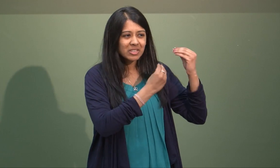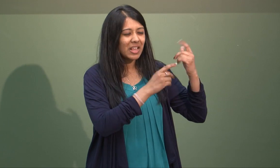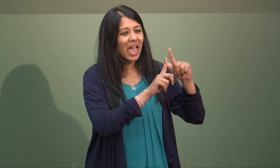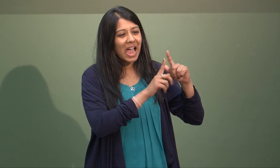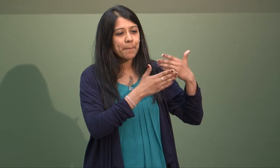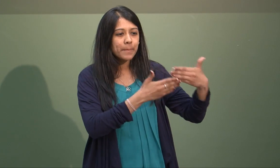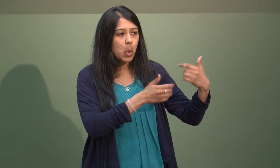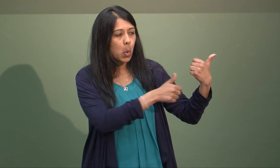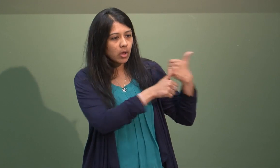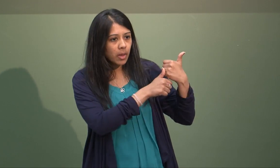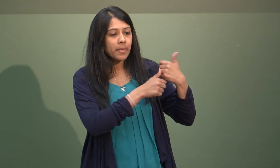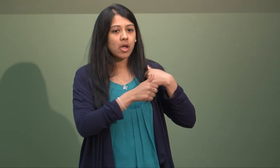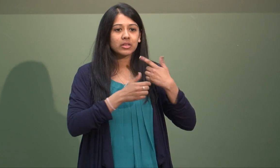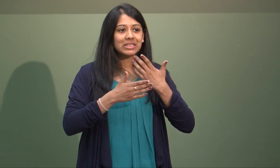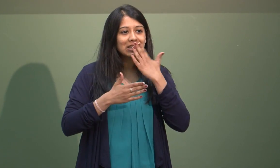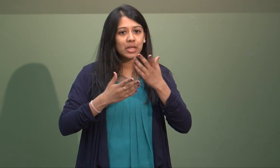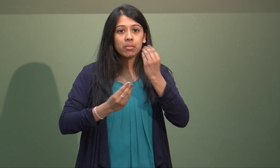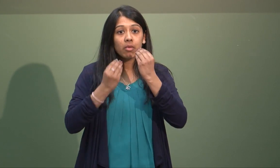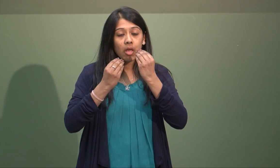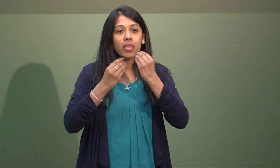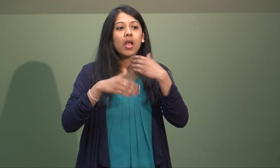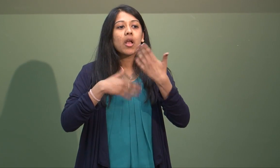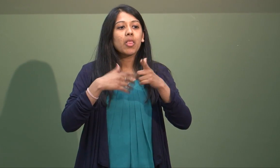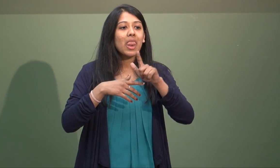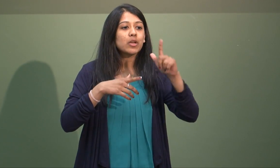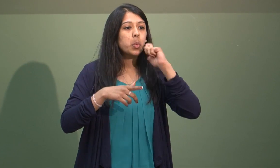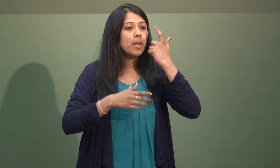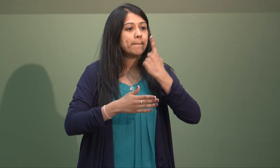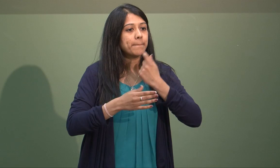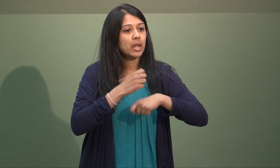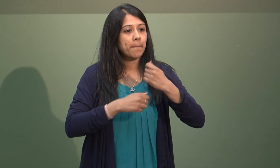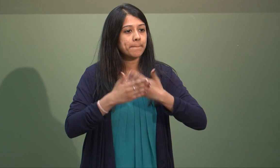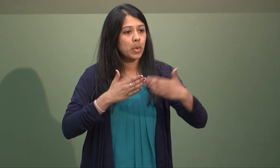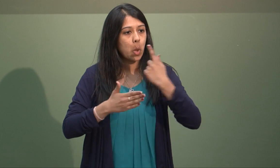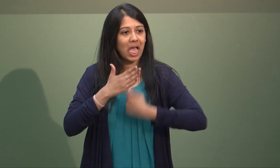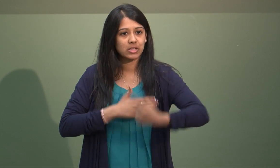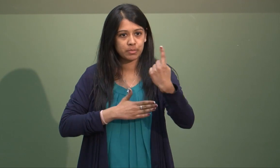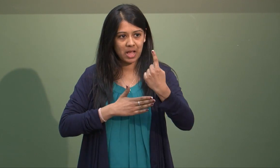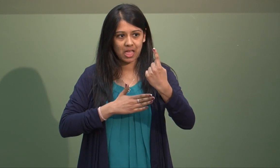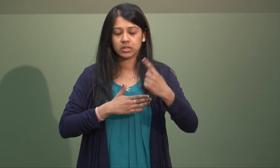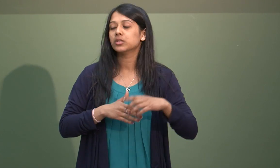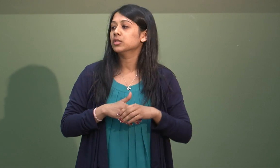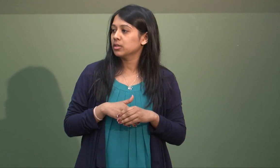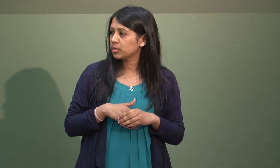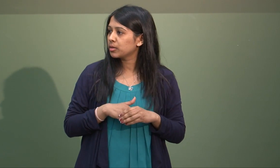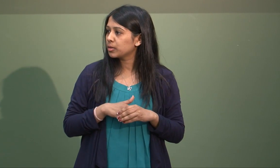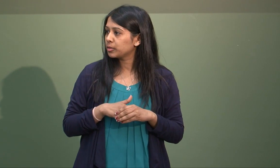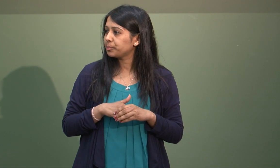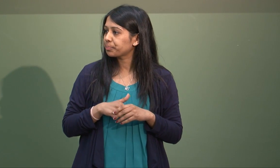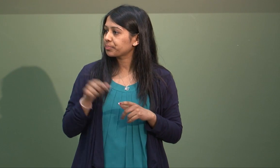very different experience from being at college. At college there was a lot more support and then it seemed at university I had to become a lot more